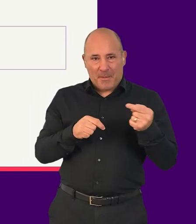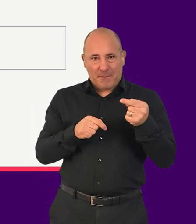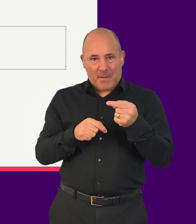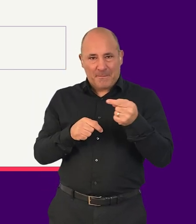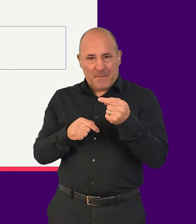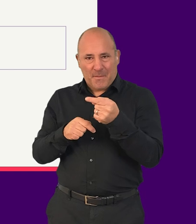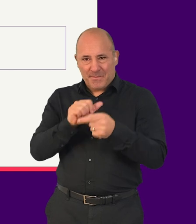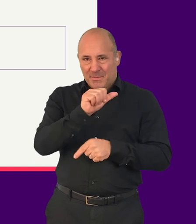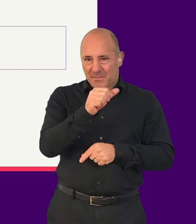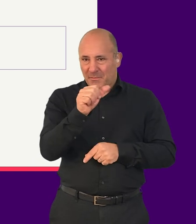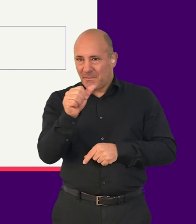selected radio button.